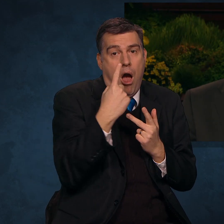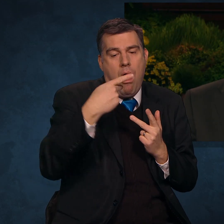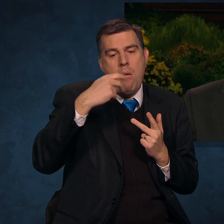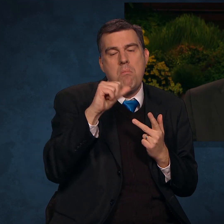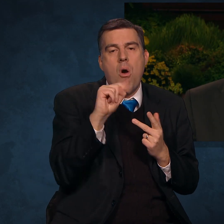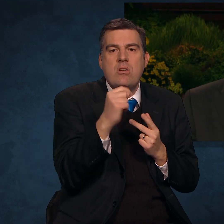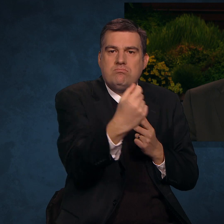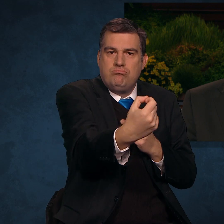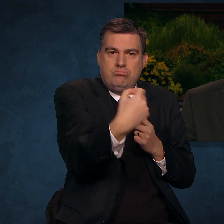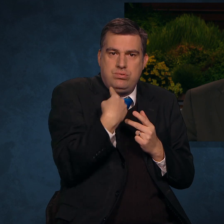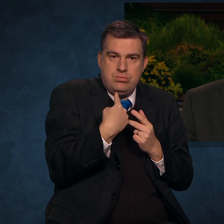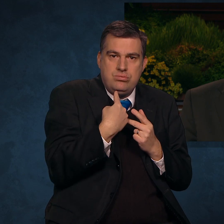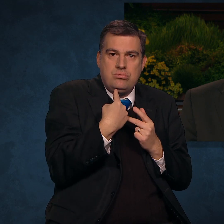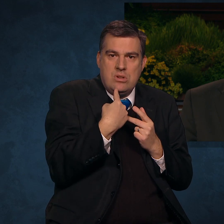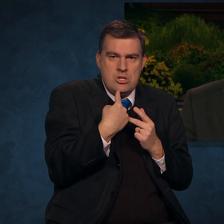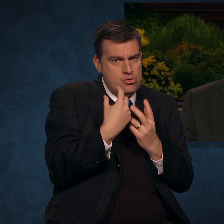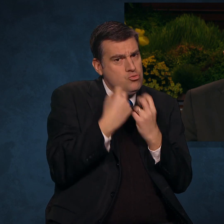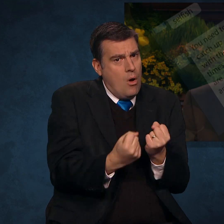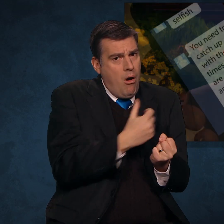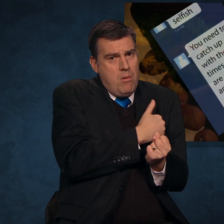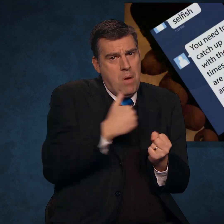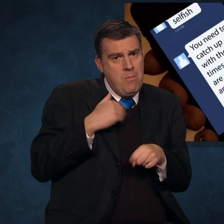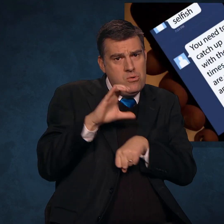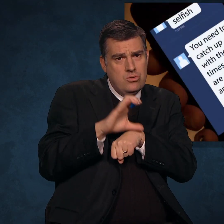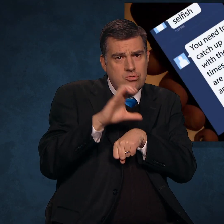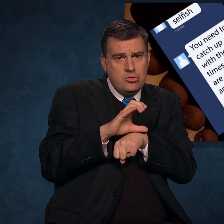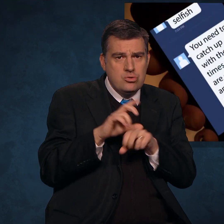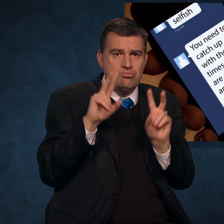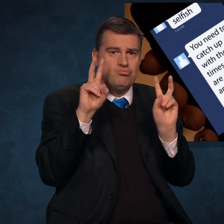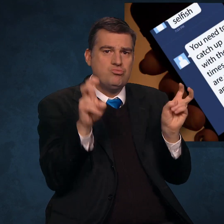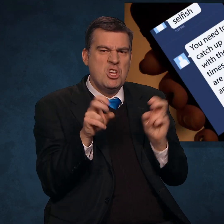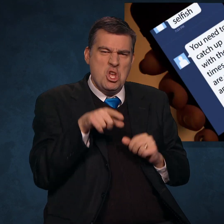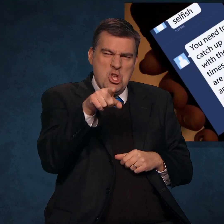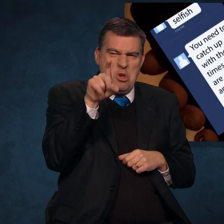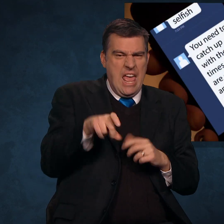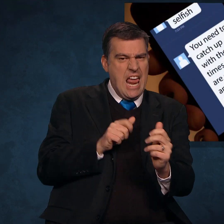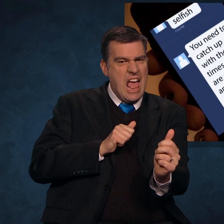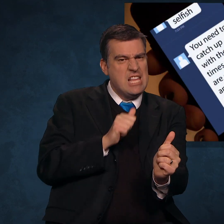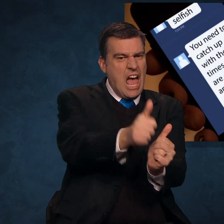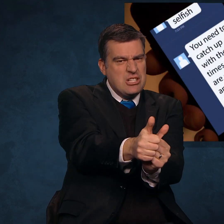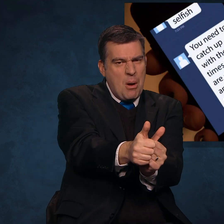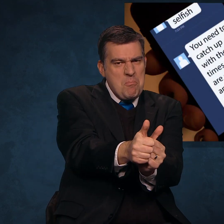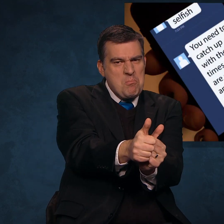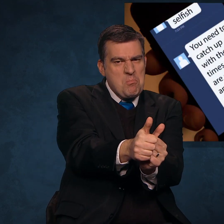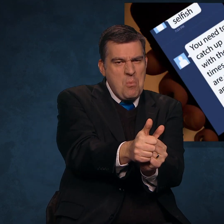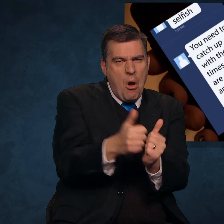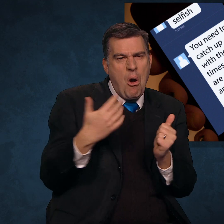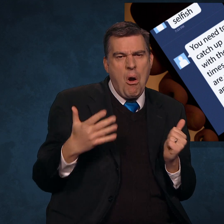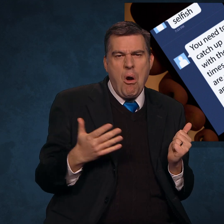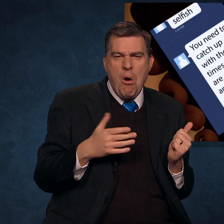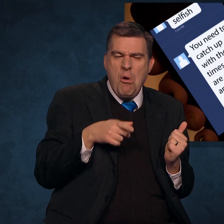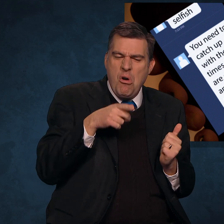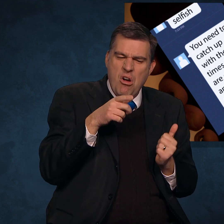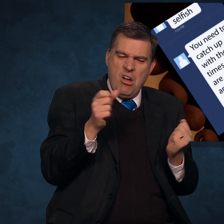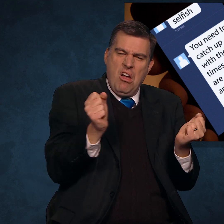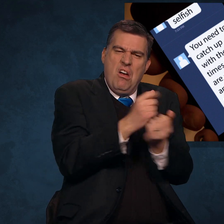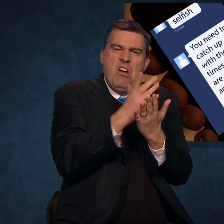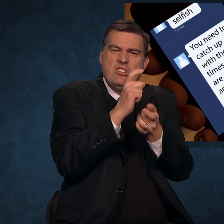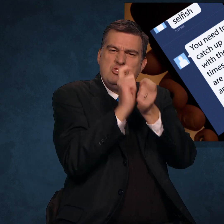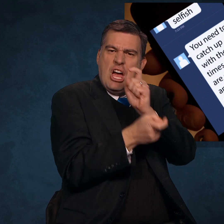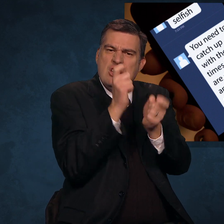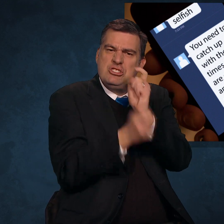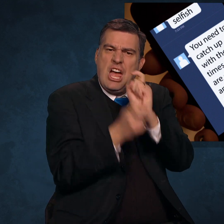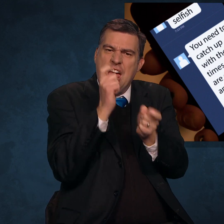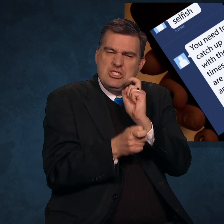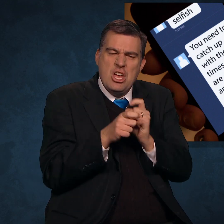who is a strong member of the Church. You need to catch up with the times. Things are